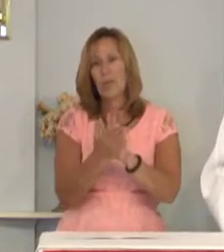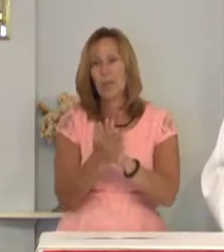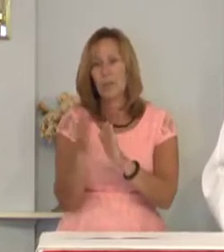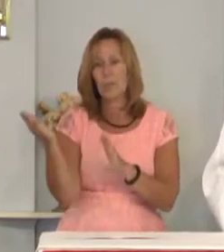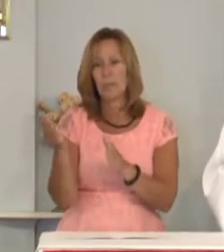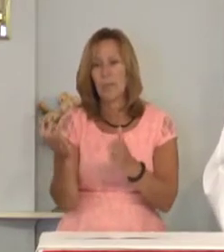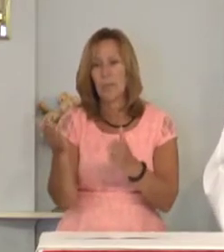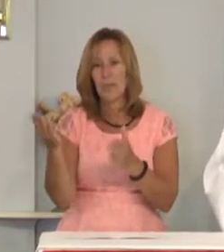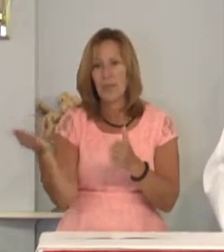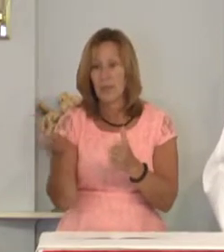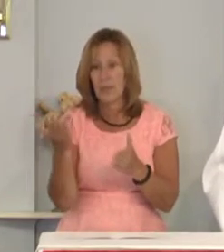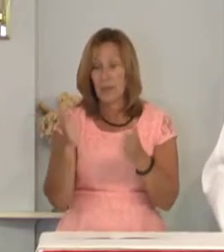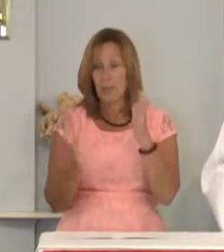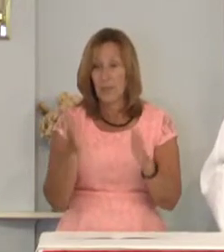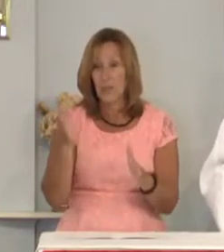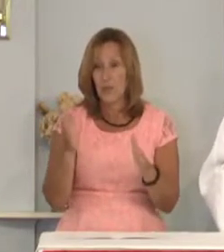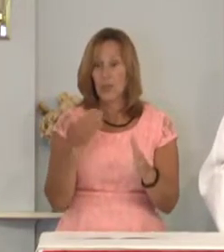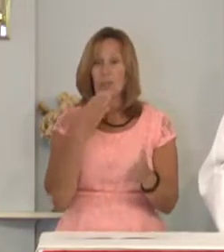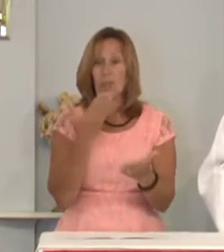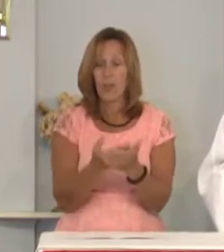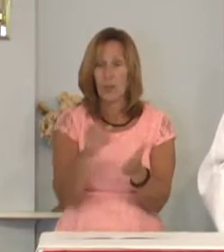messengers of good news.